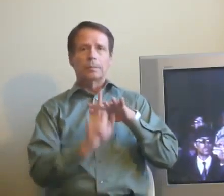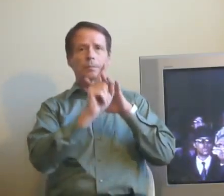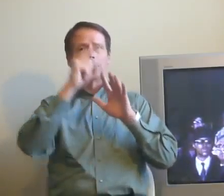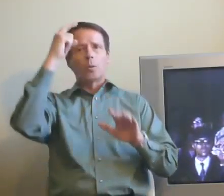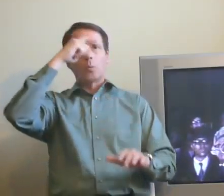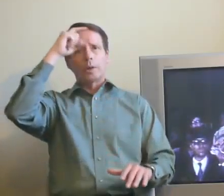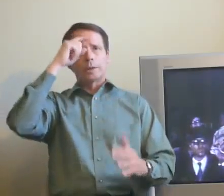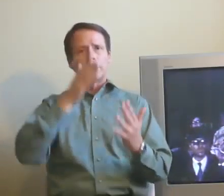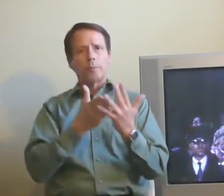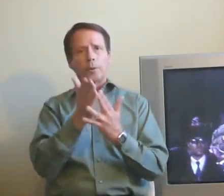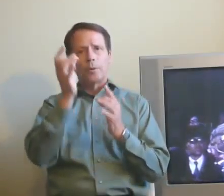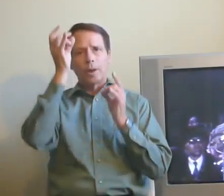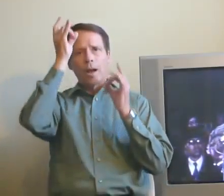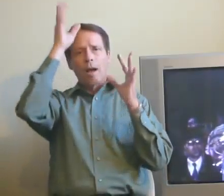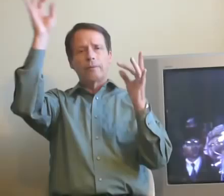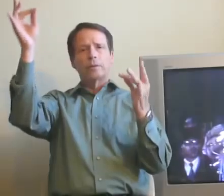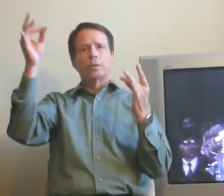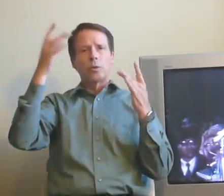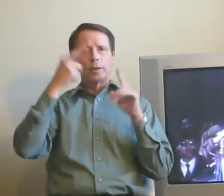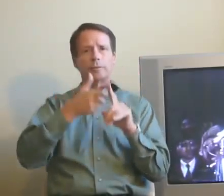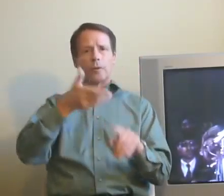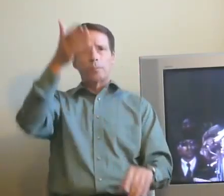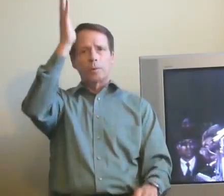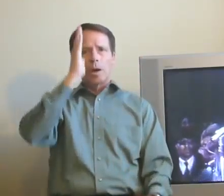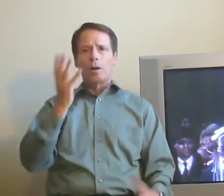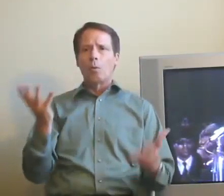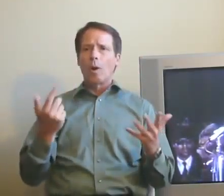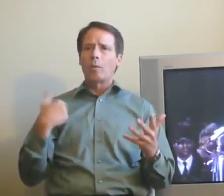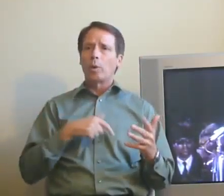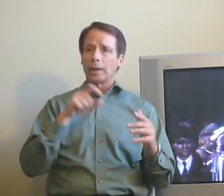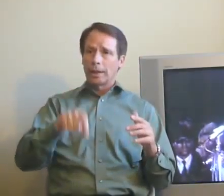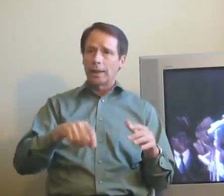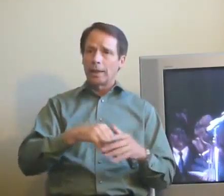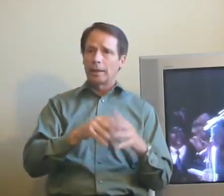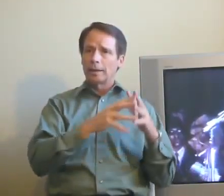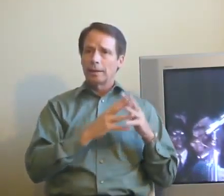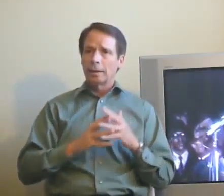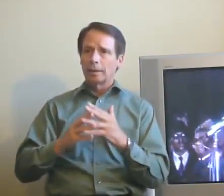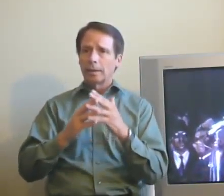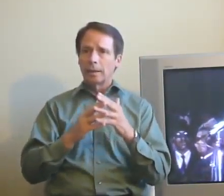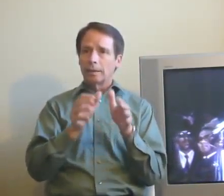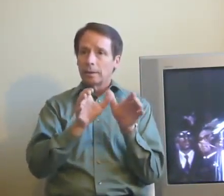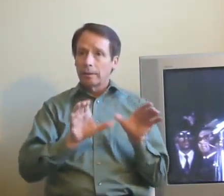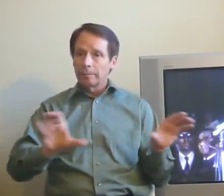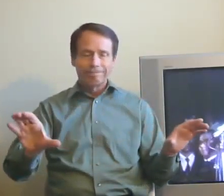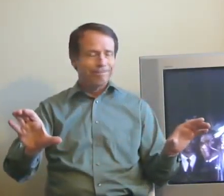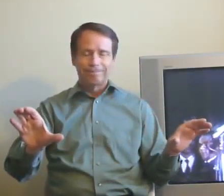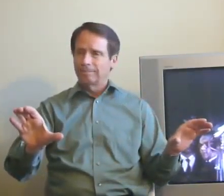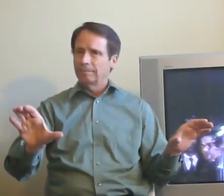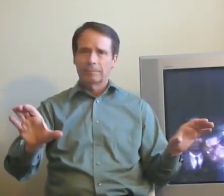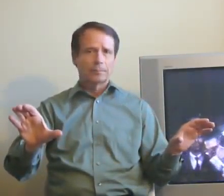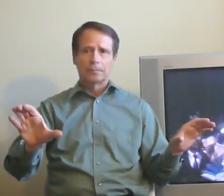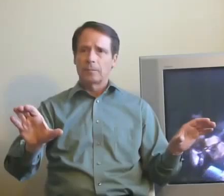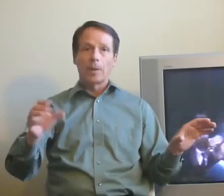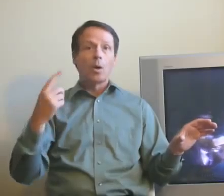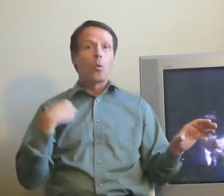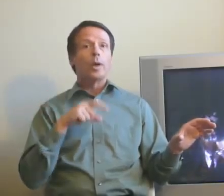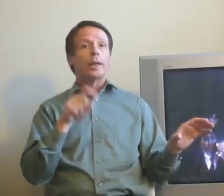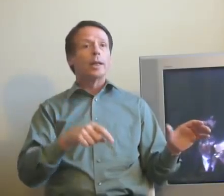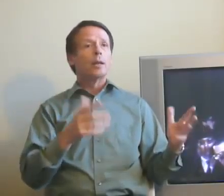grace of God. What we need in the United States is not division. What we need in the United States is not